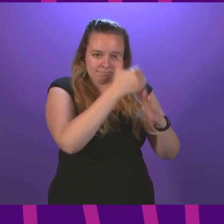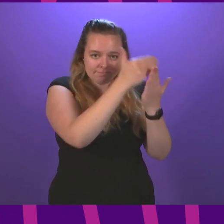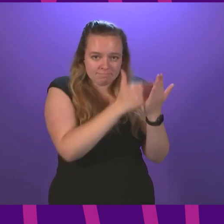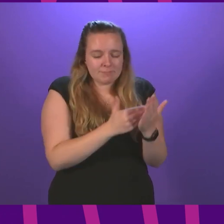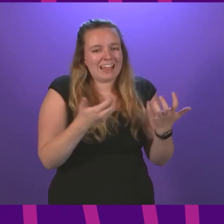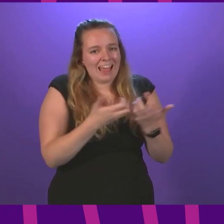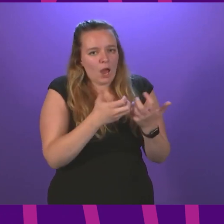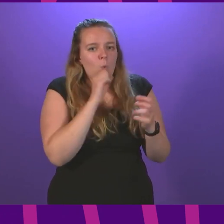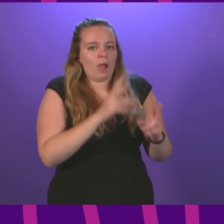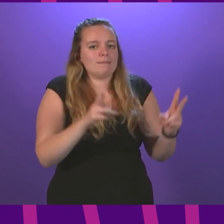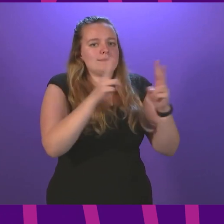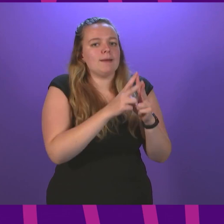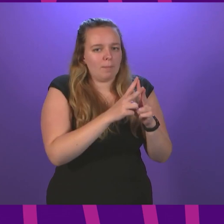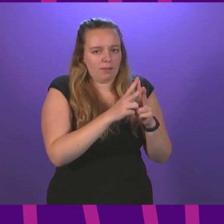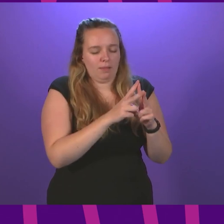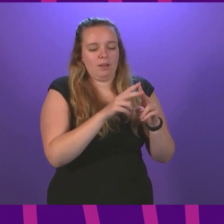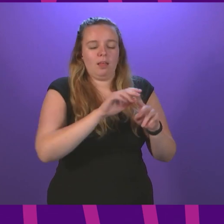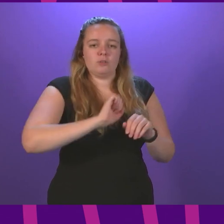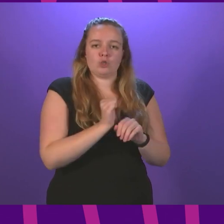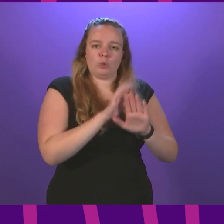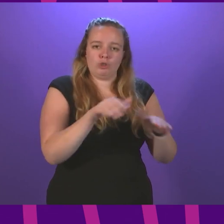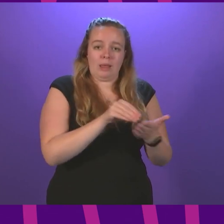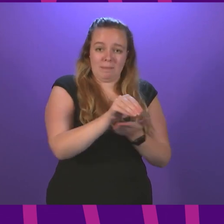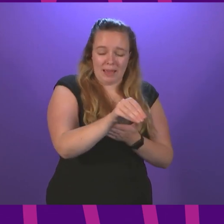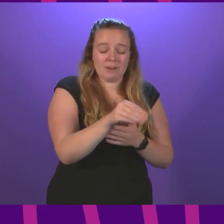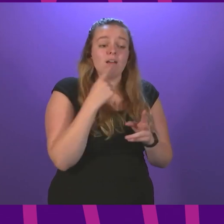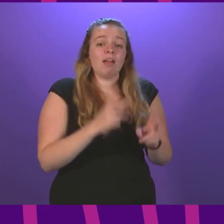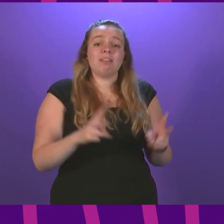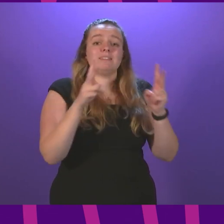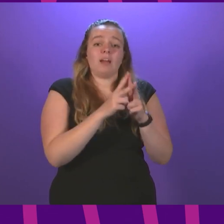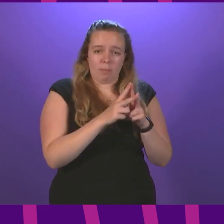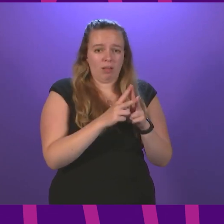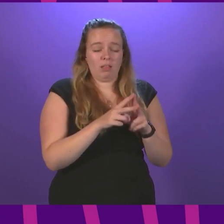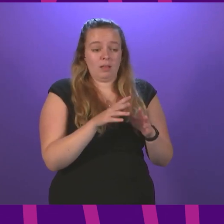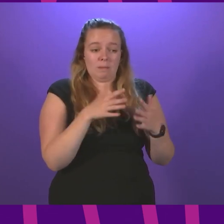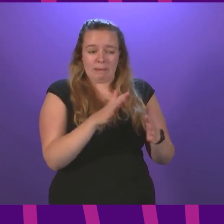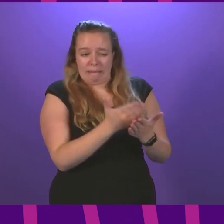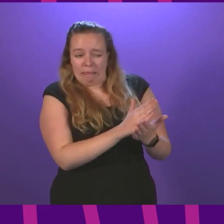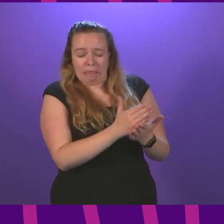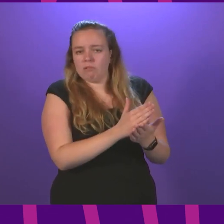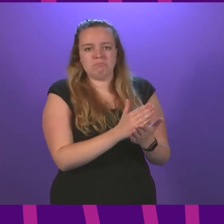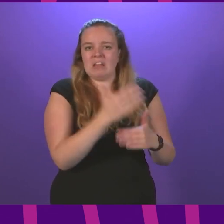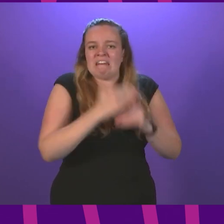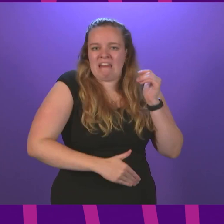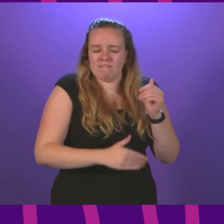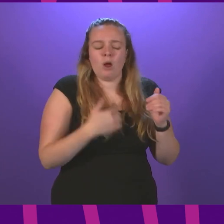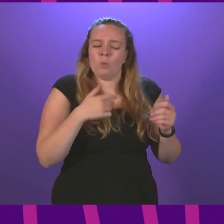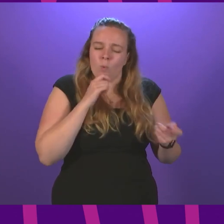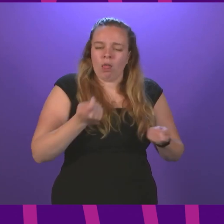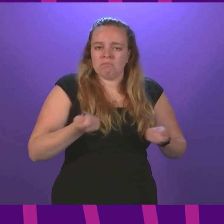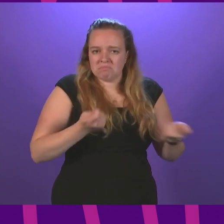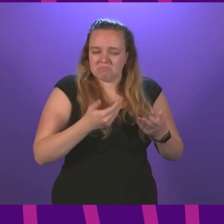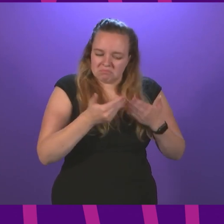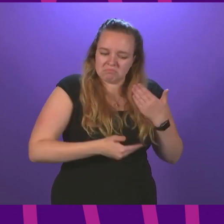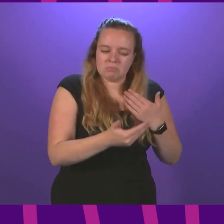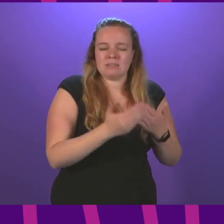double Scottish child payment. The doubling of Scottish child payment is not in doubt, has never been in doubt, but we will deal with that and take it forward as